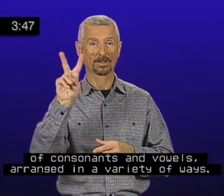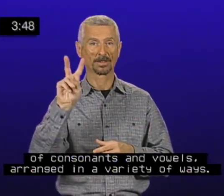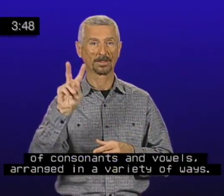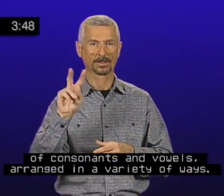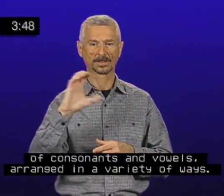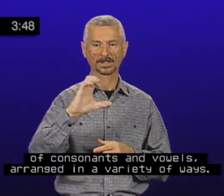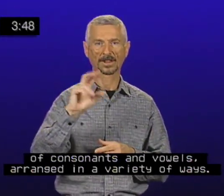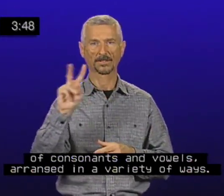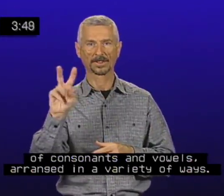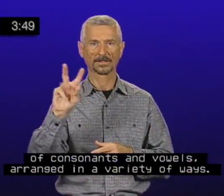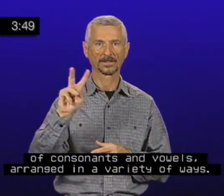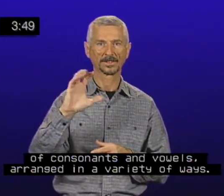ways.